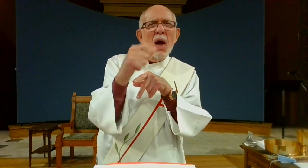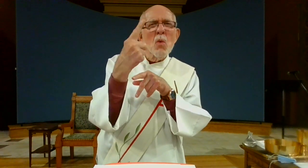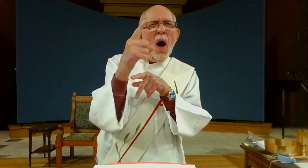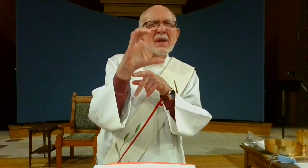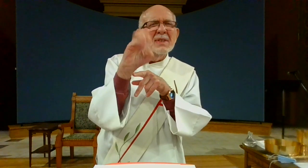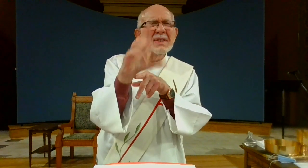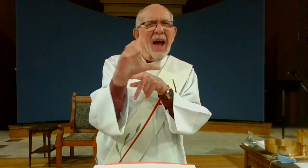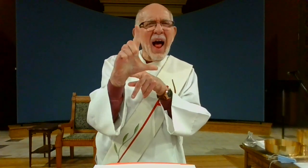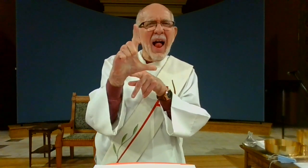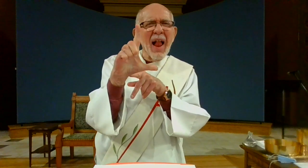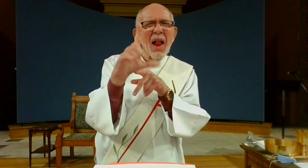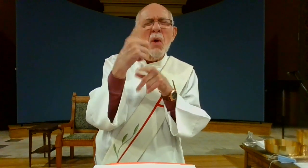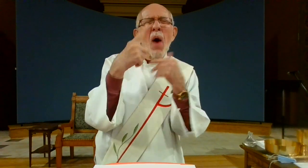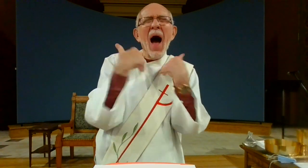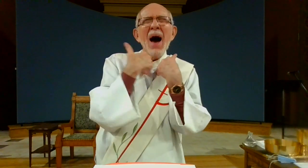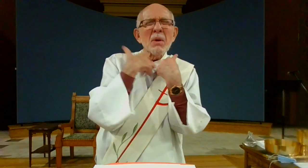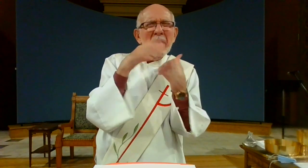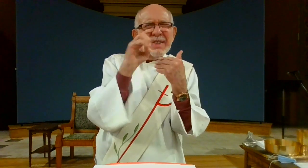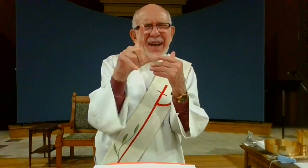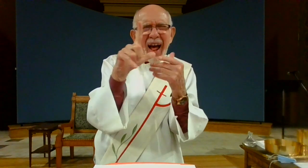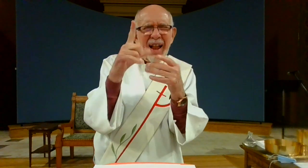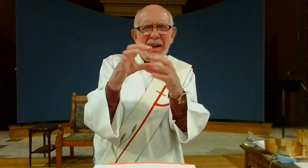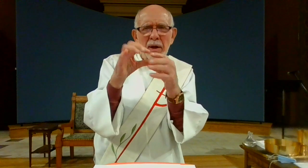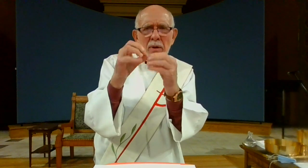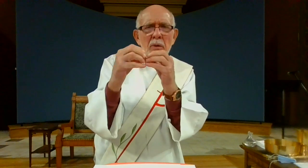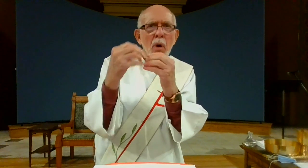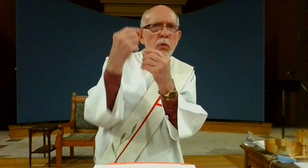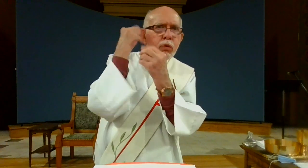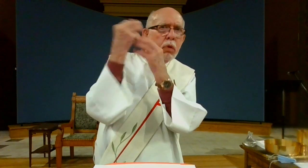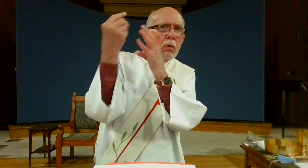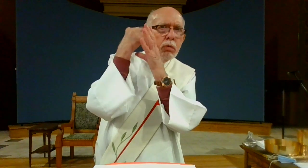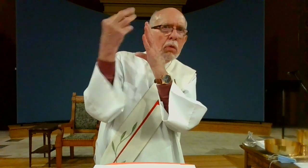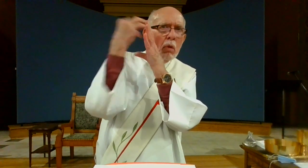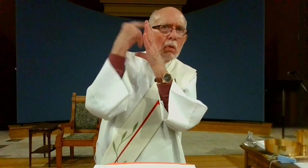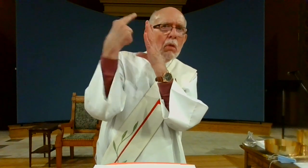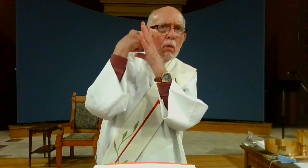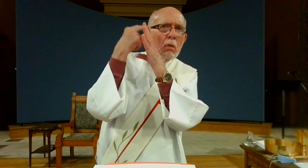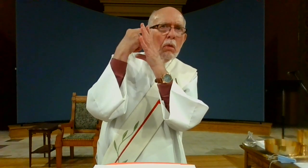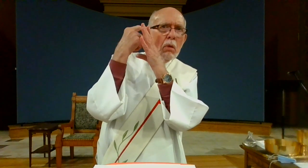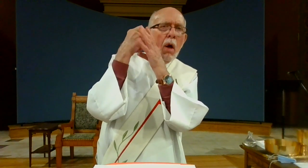They have single celled organisms in the water had kind of gotten in my ear